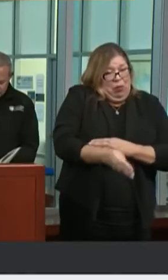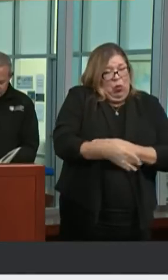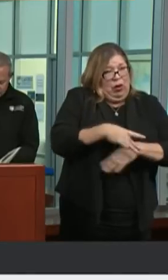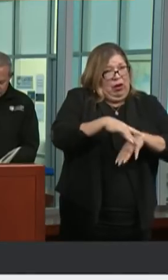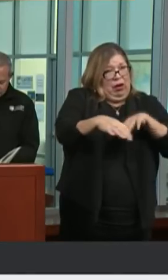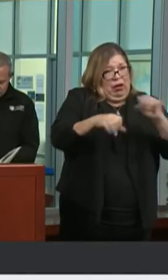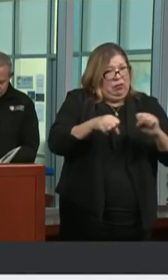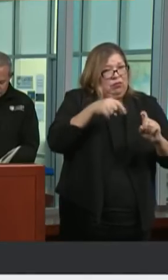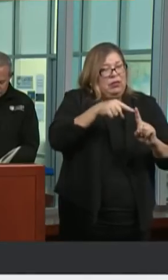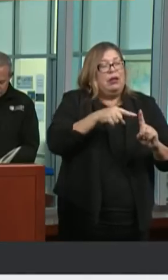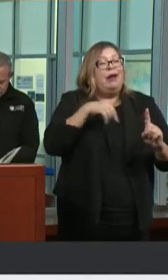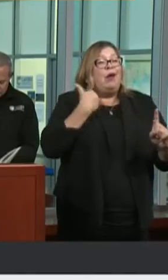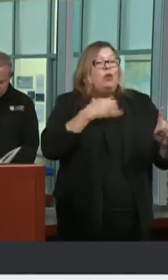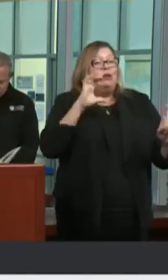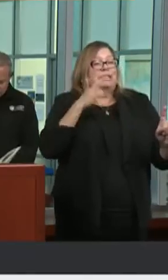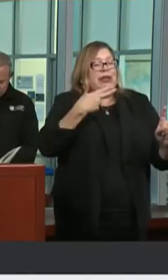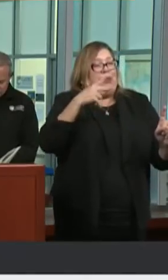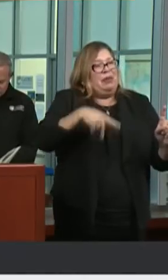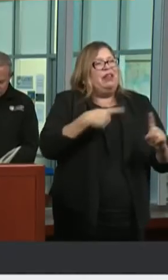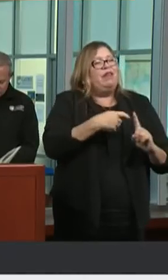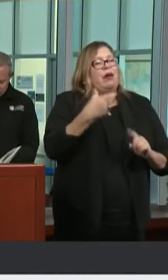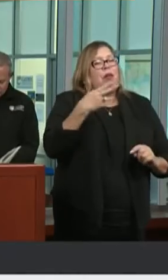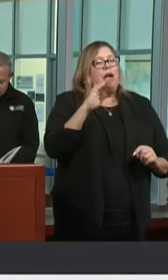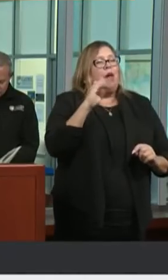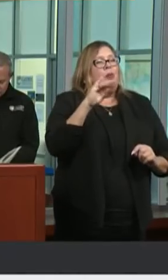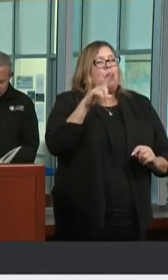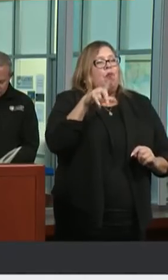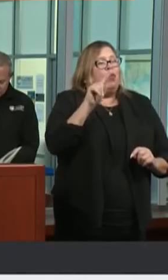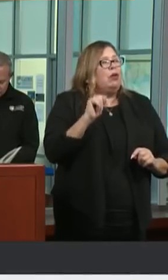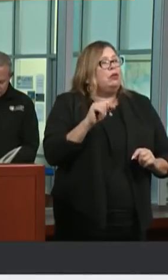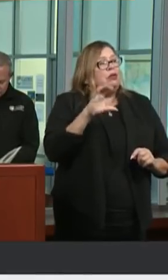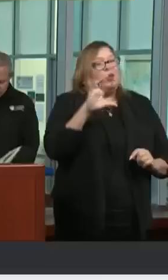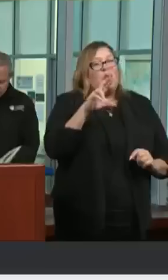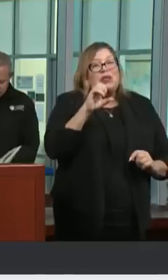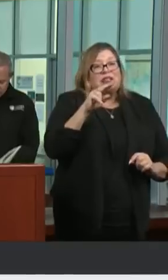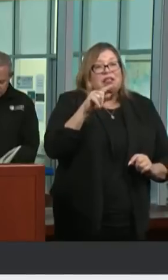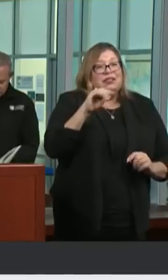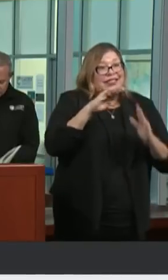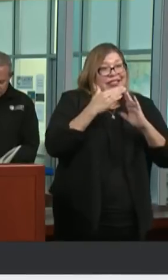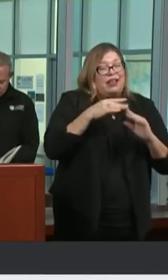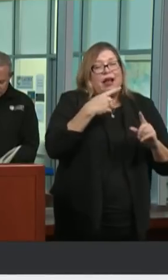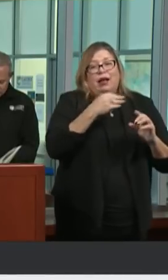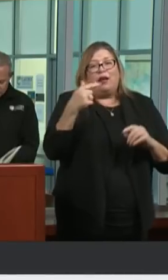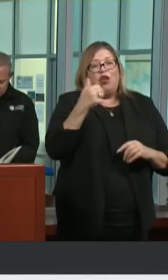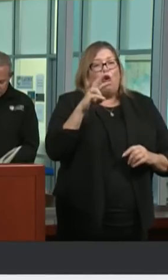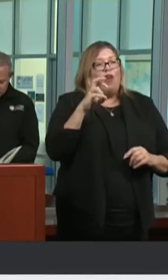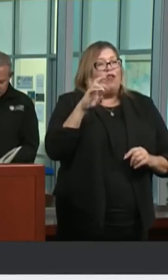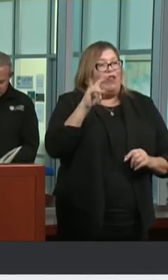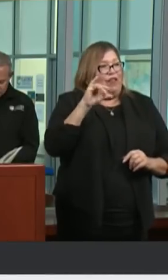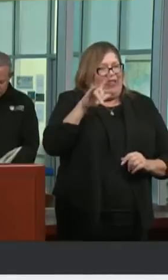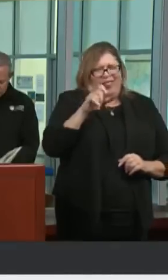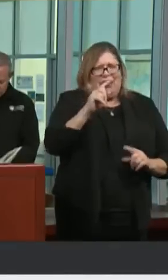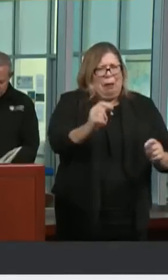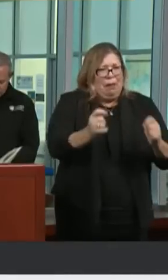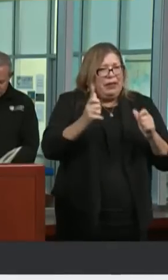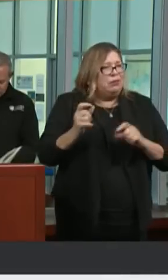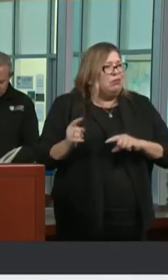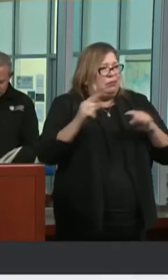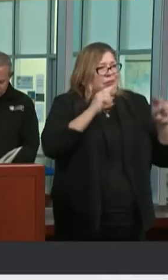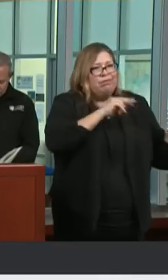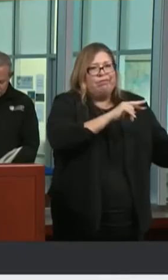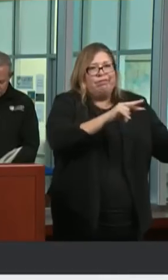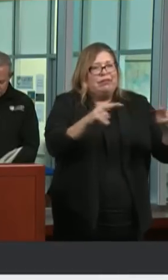California Highway Patrol. The as well as Crescent City, began conducting damage assessments throughout their respective